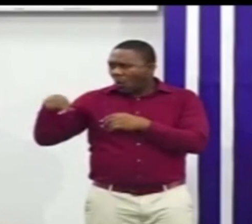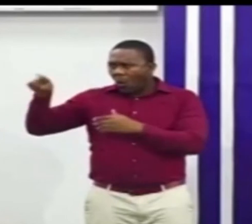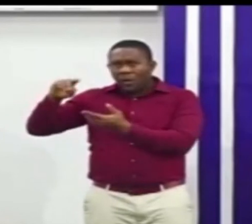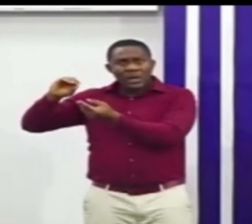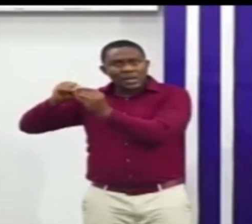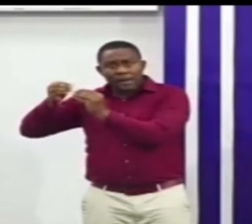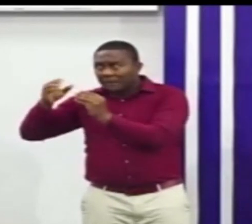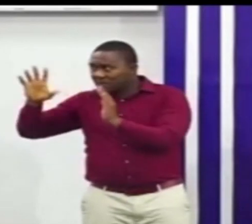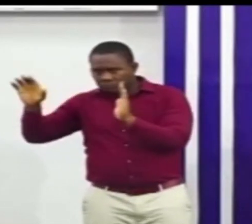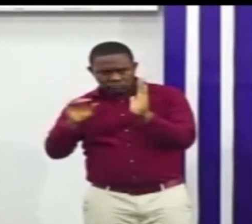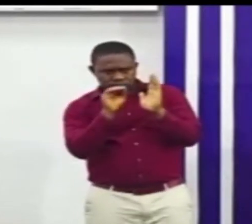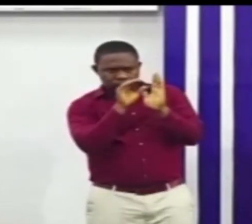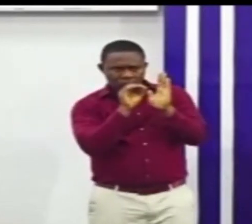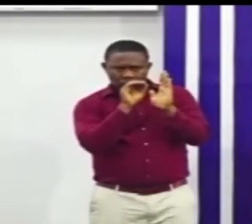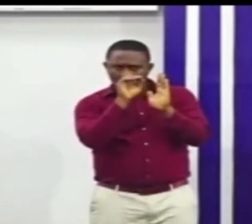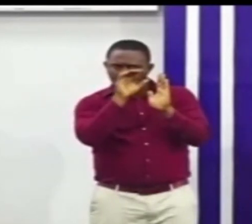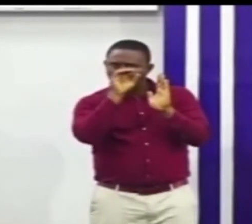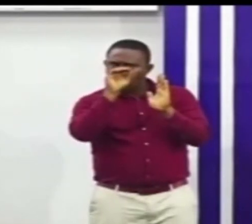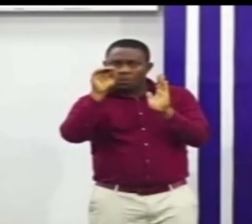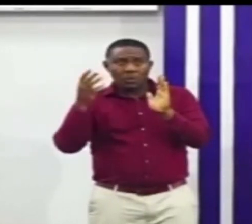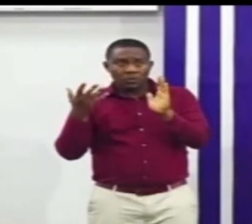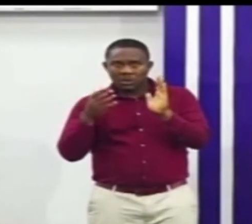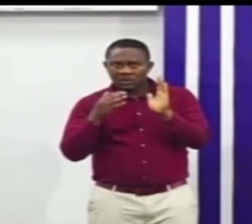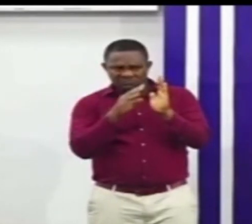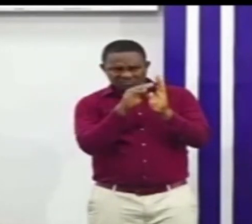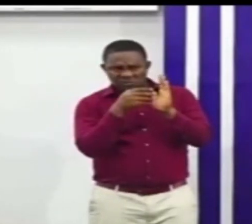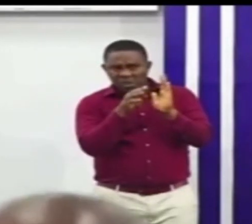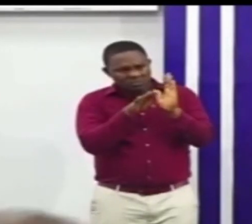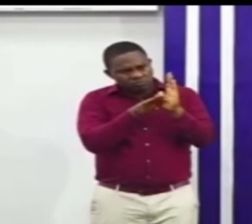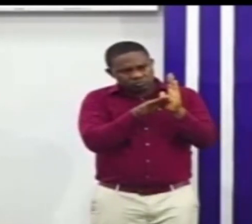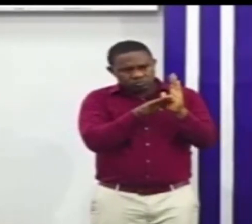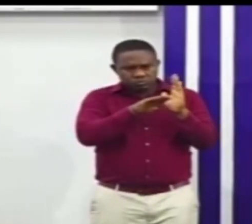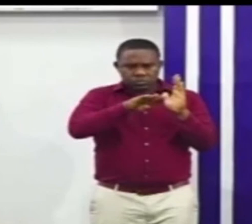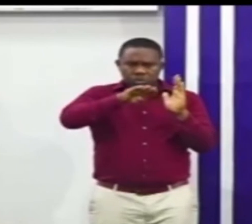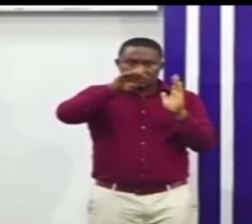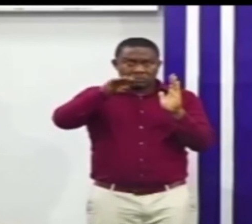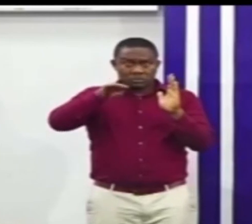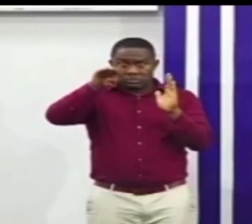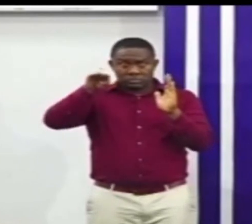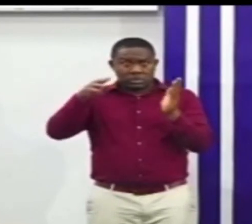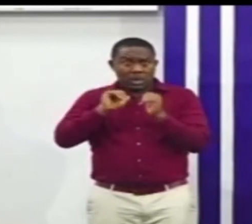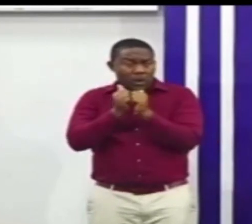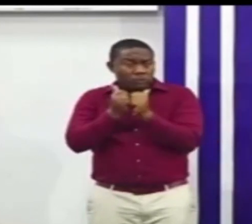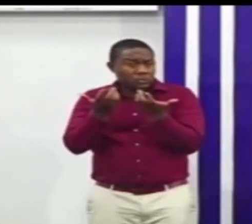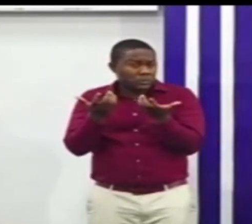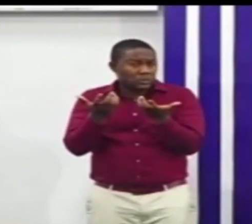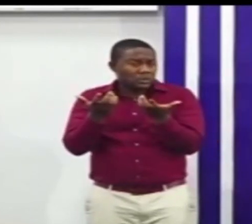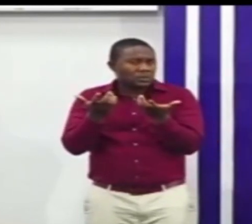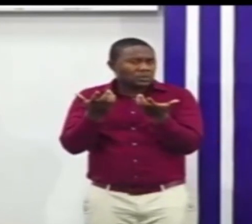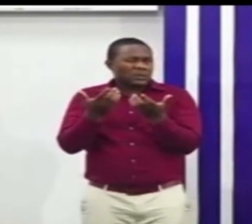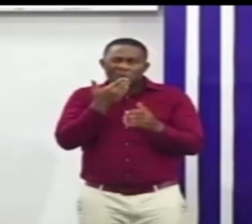epidemic curve plotting epidemic curve the best variable